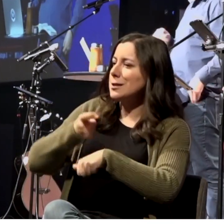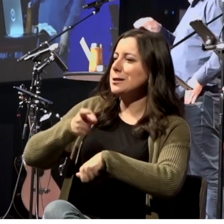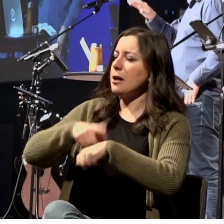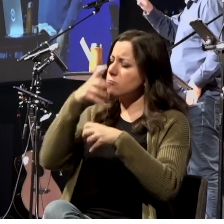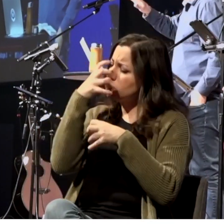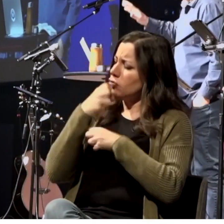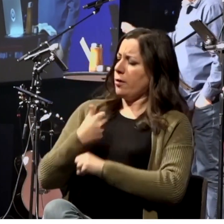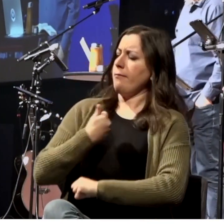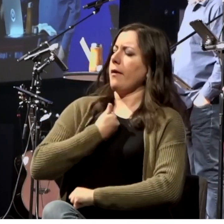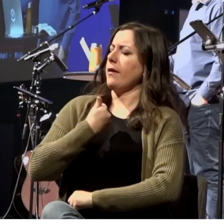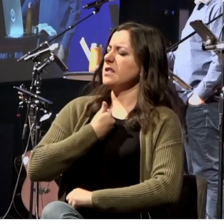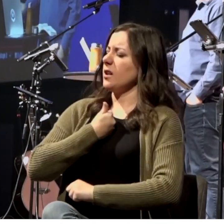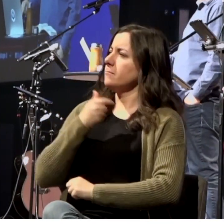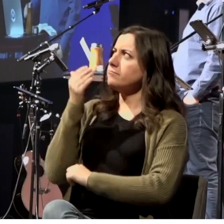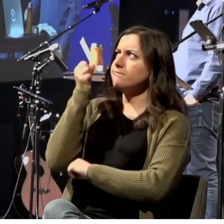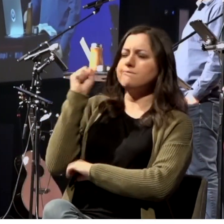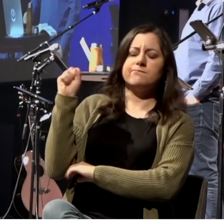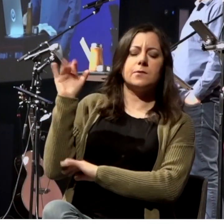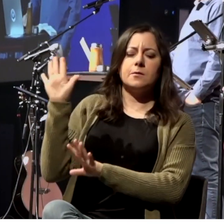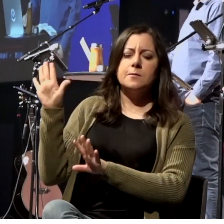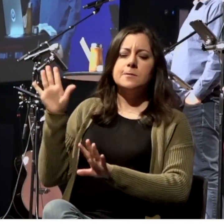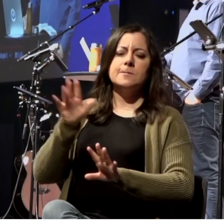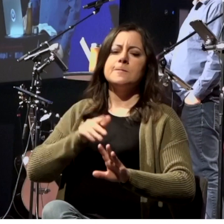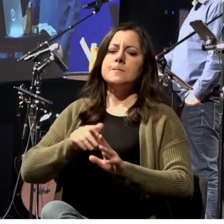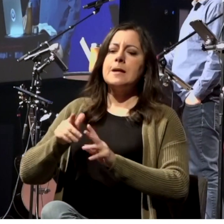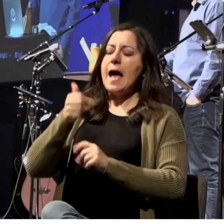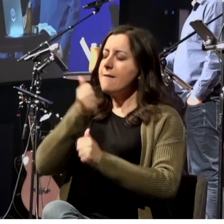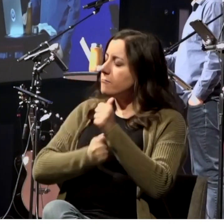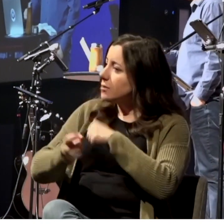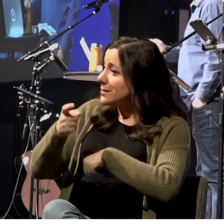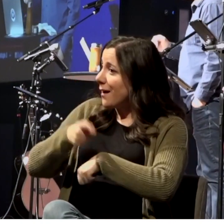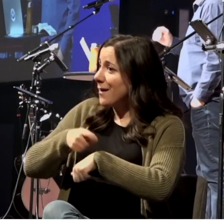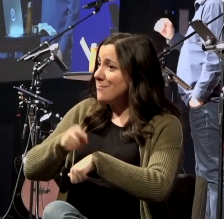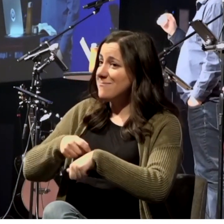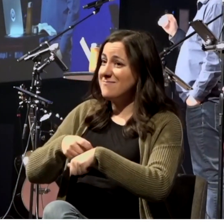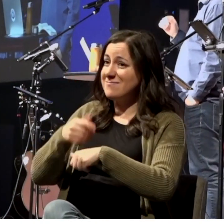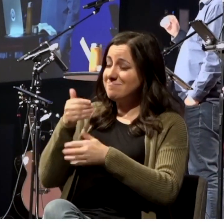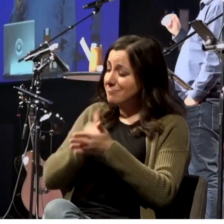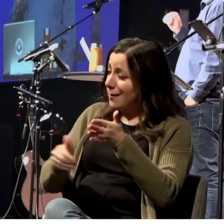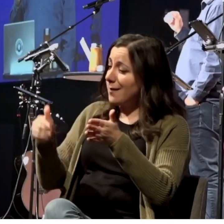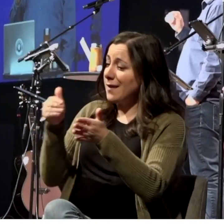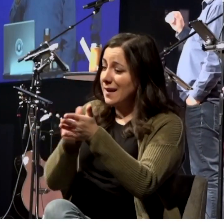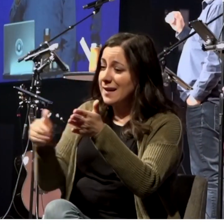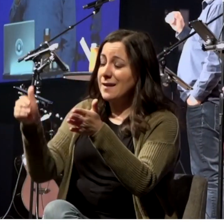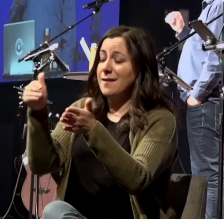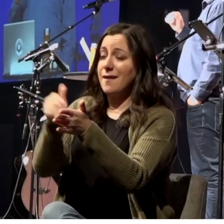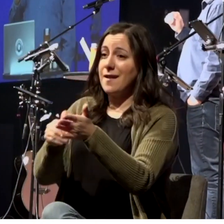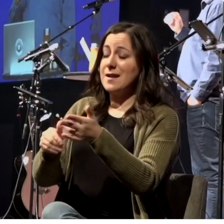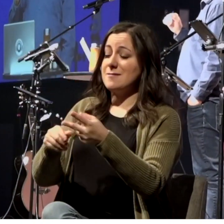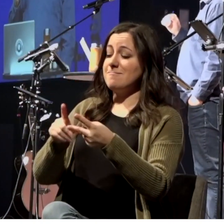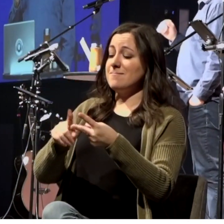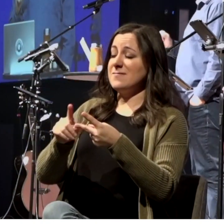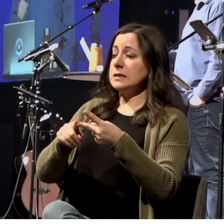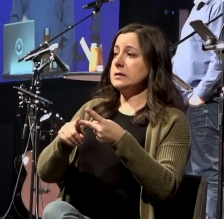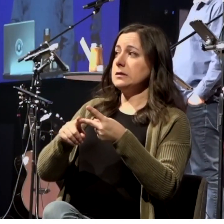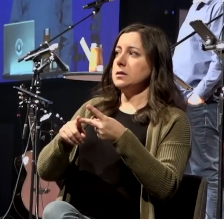myself, every time I've rejected godly counsel, every time I've failed to listen to God, I've regretted it.